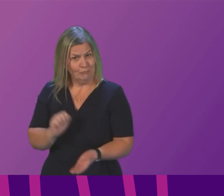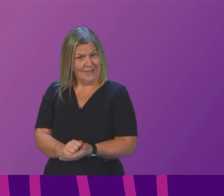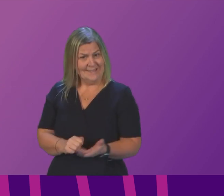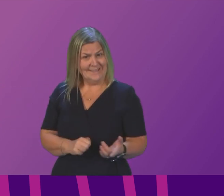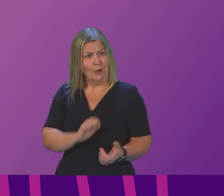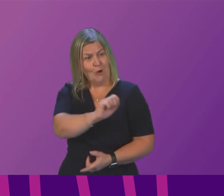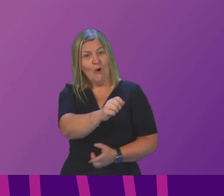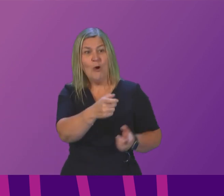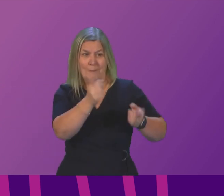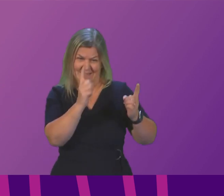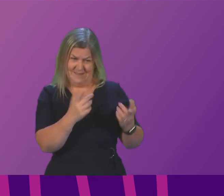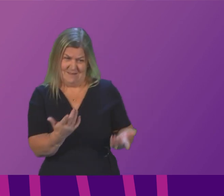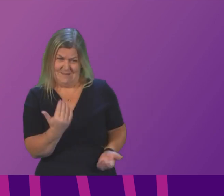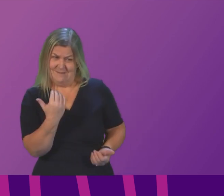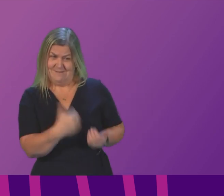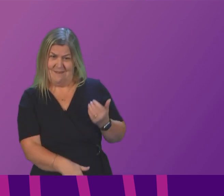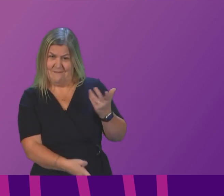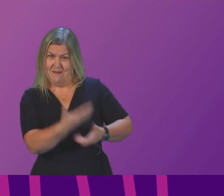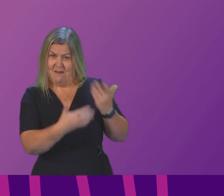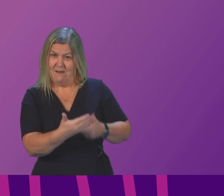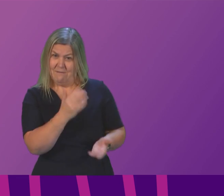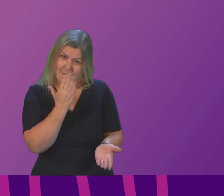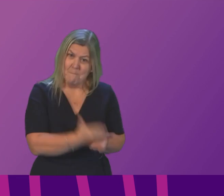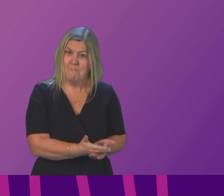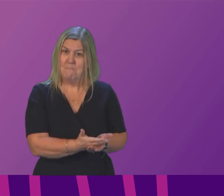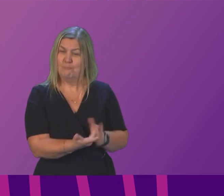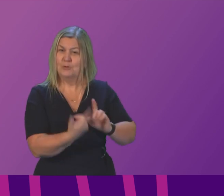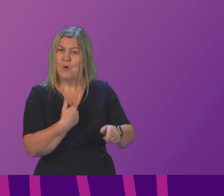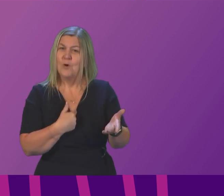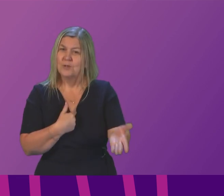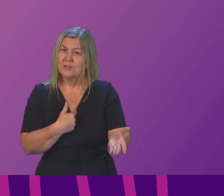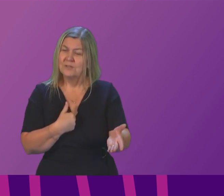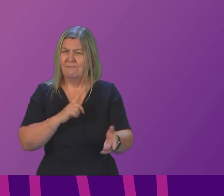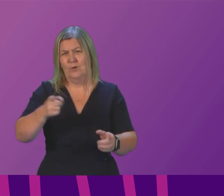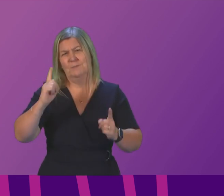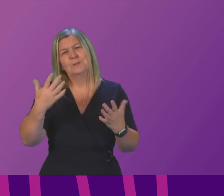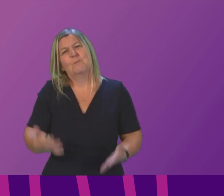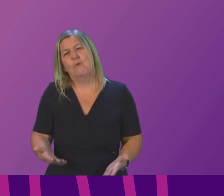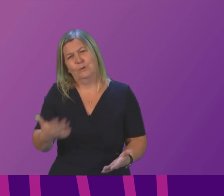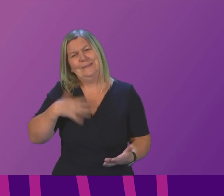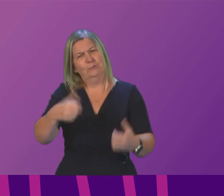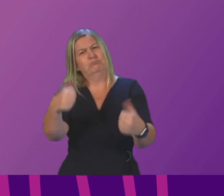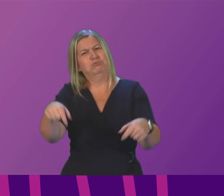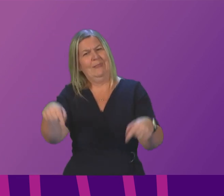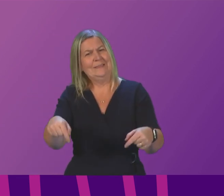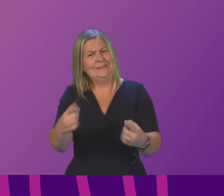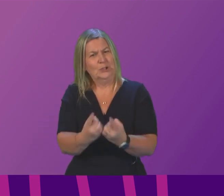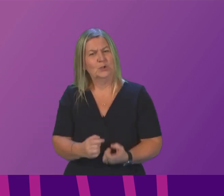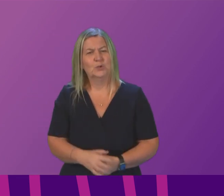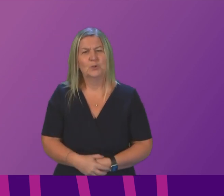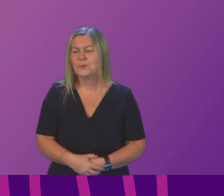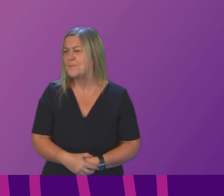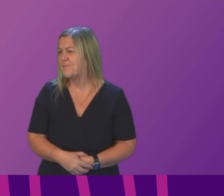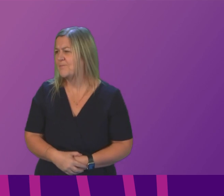issue so will the first minister commit to ending this practice immediately first minister I in the spirit of